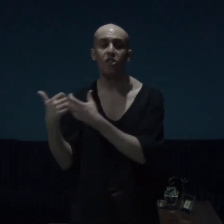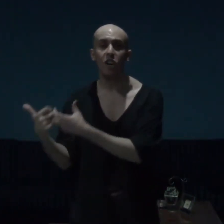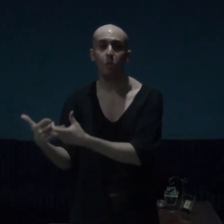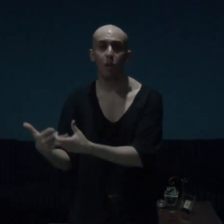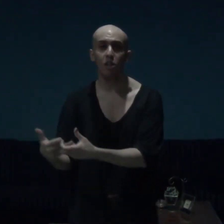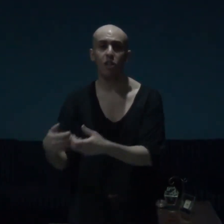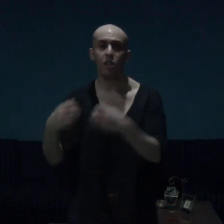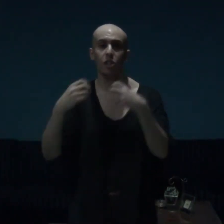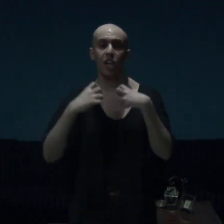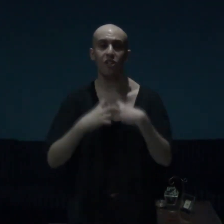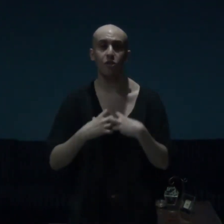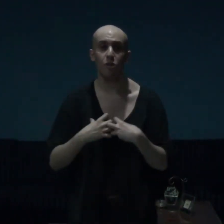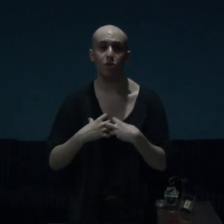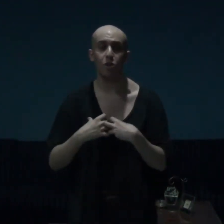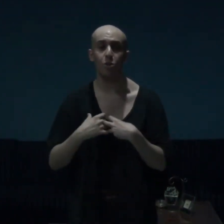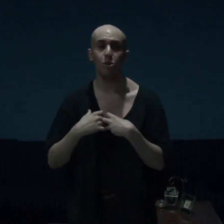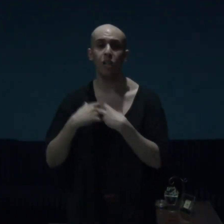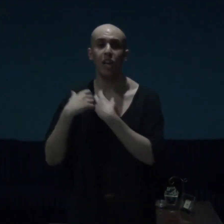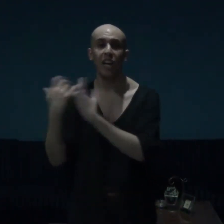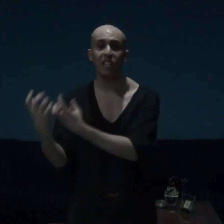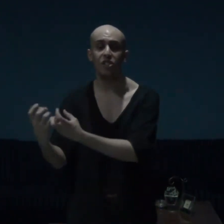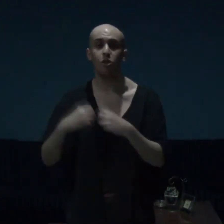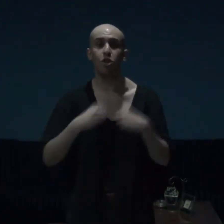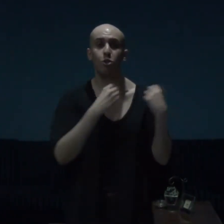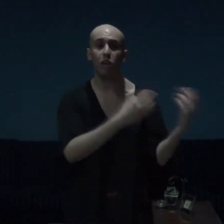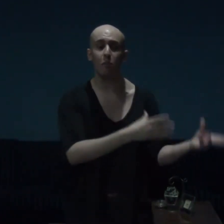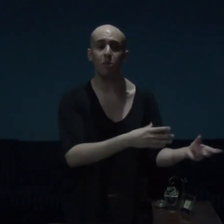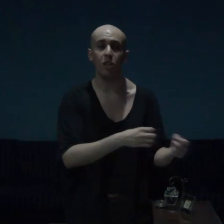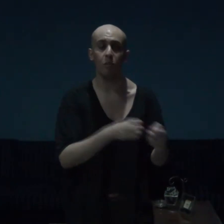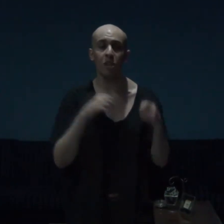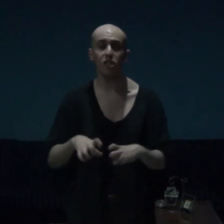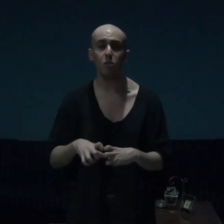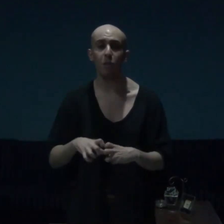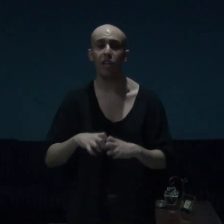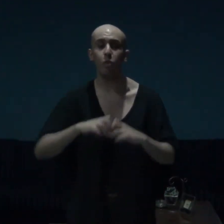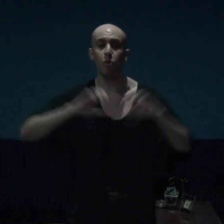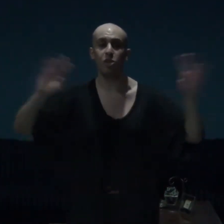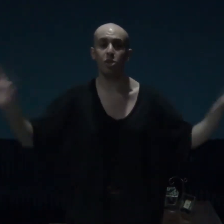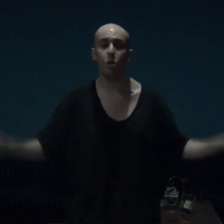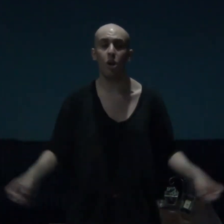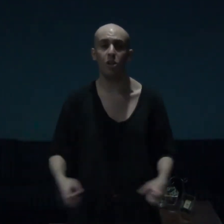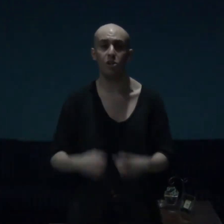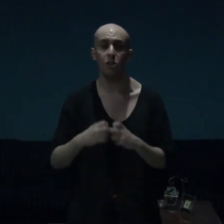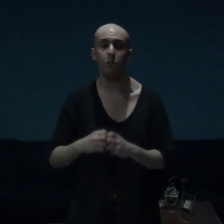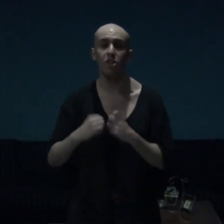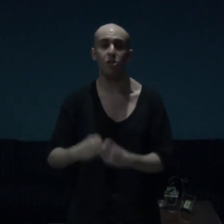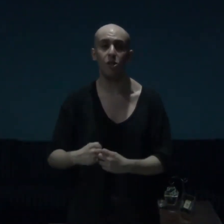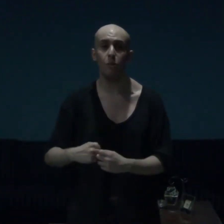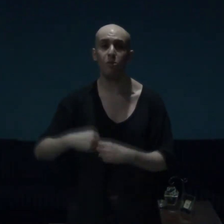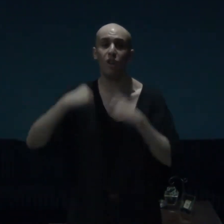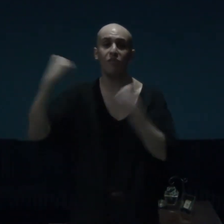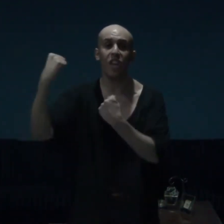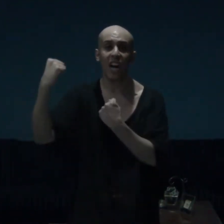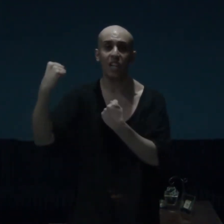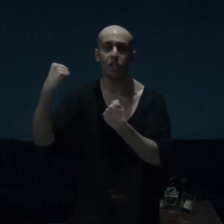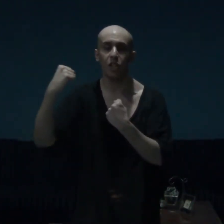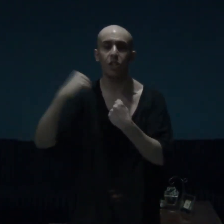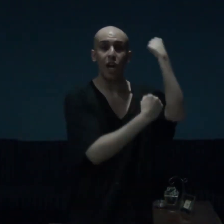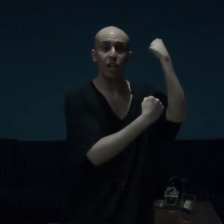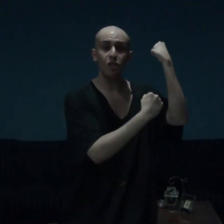diabolical, as yours truly, has, described him, this man, so awesome, terms of the action, and